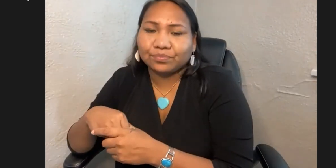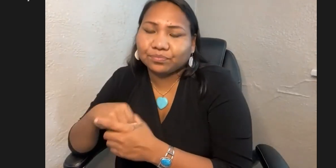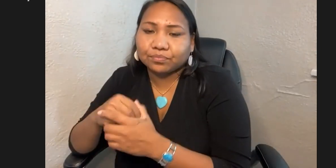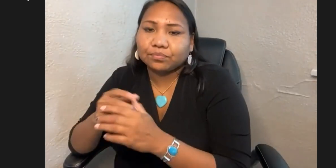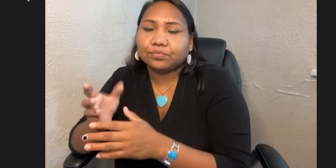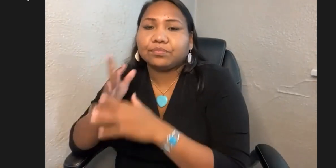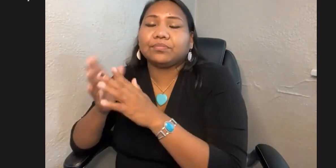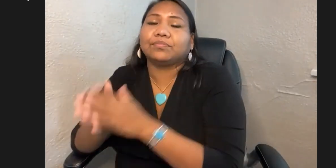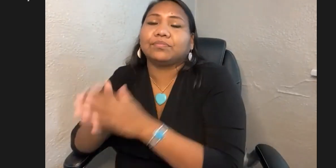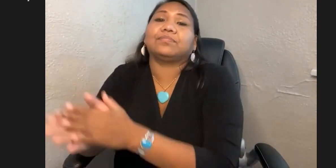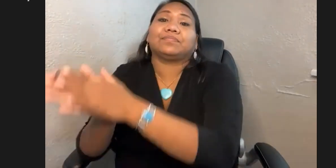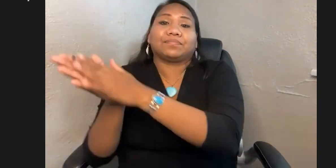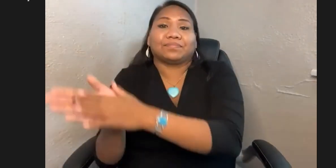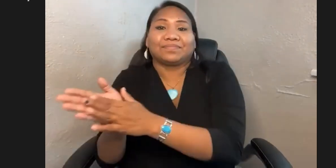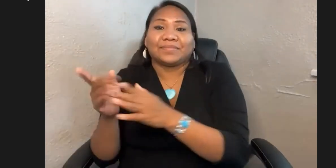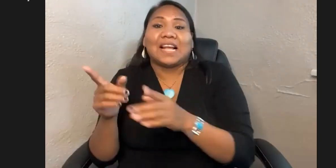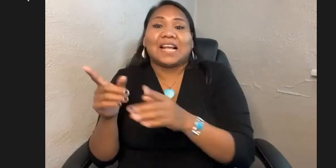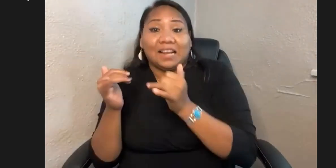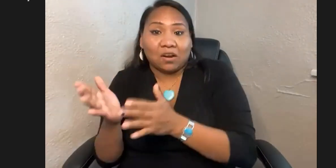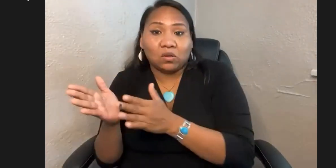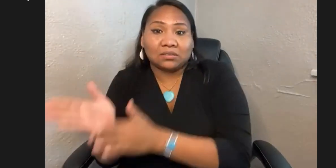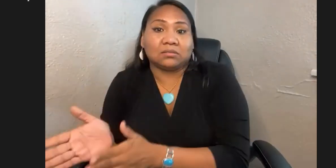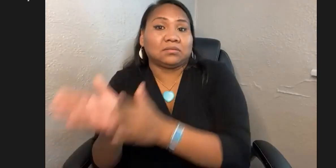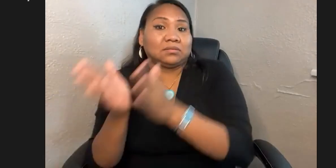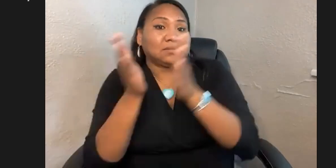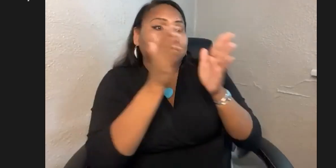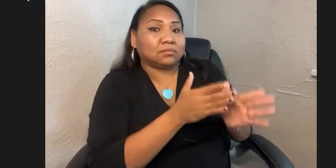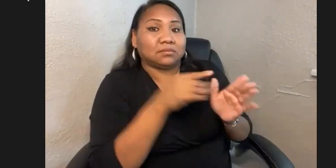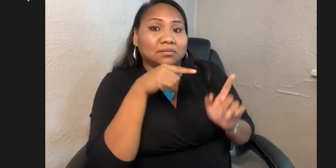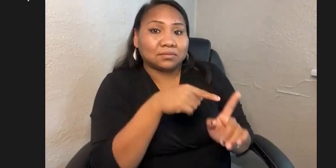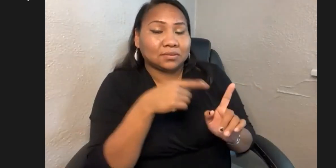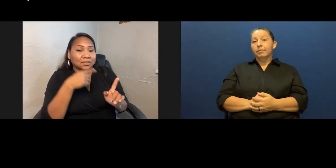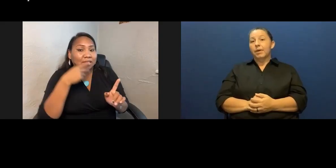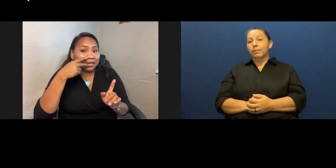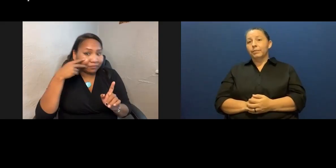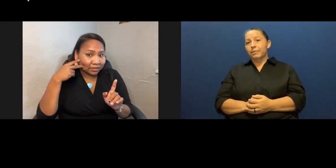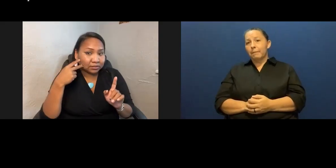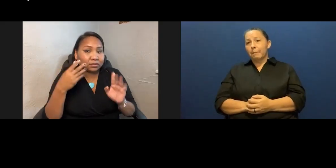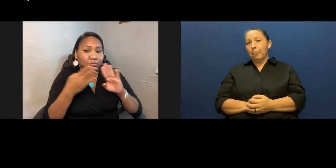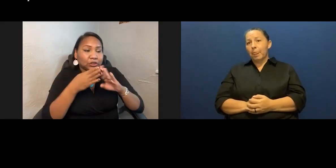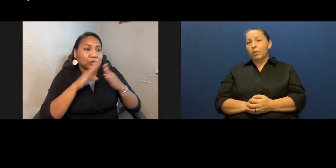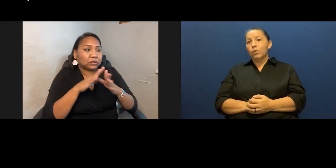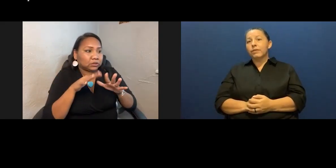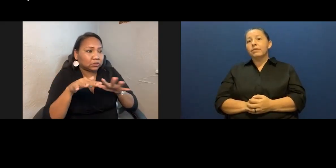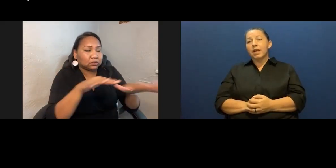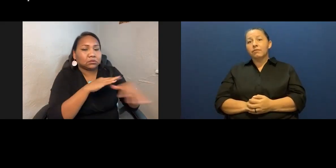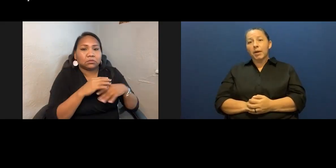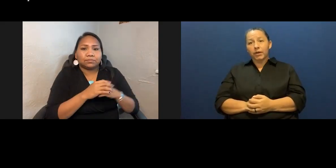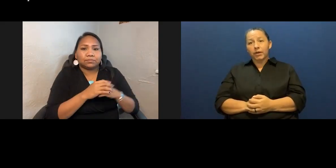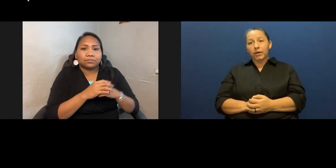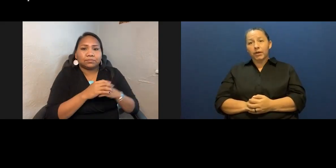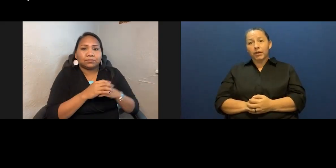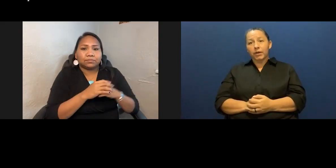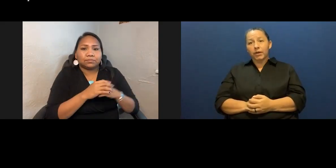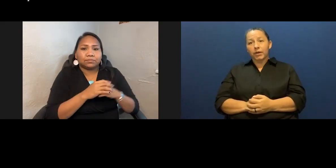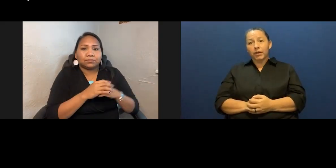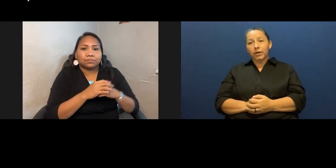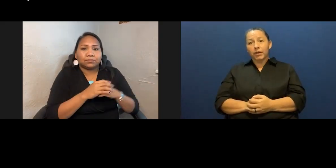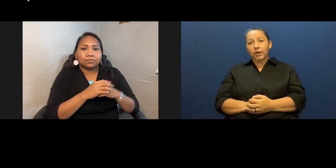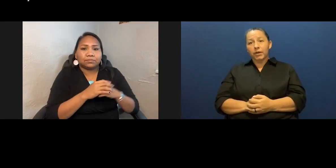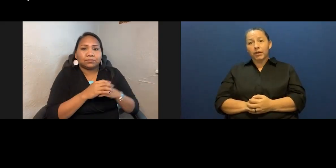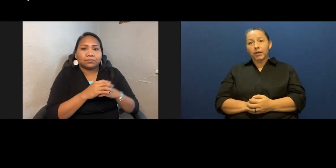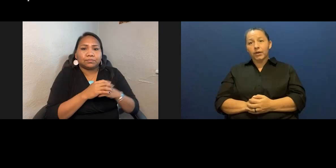PISL on ASL currently, but we have to bring those things to light. Now with Native American community,